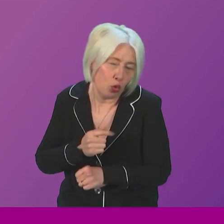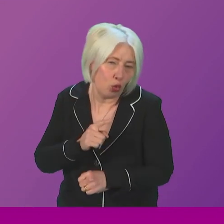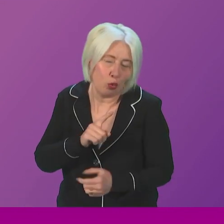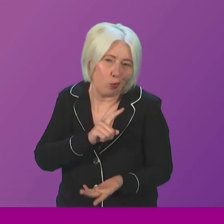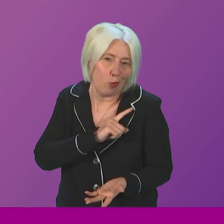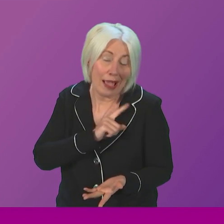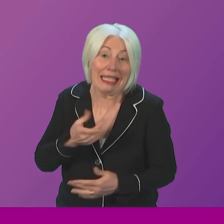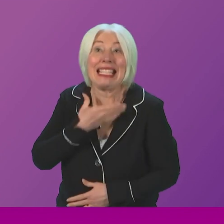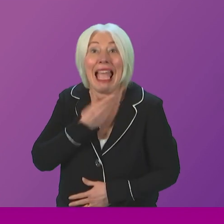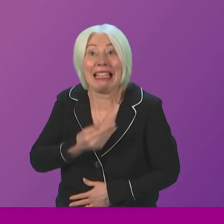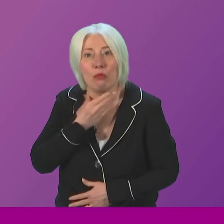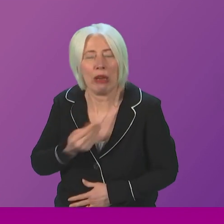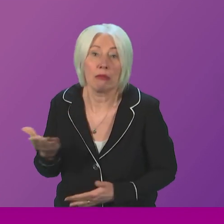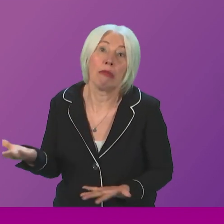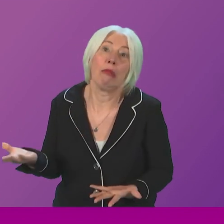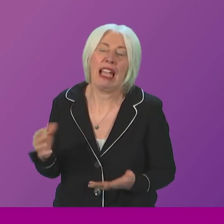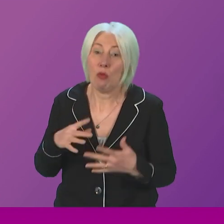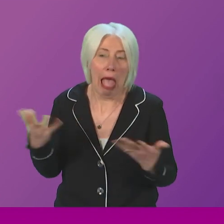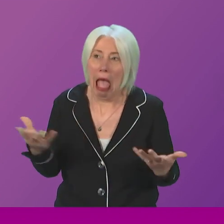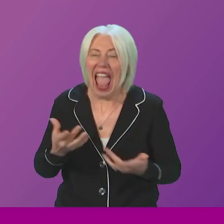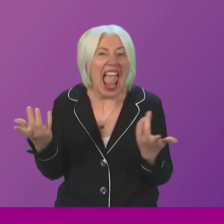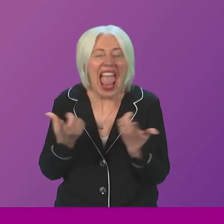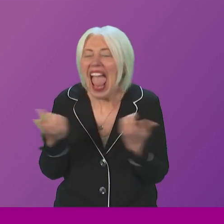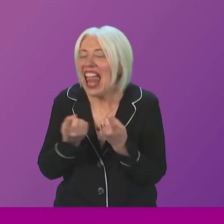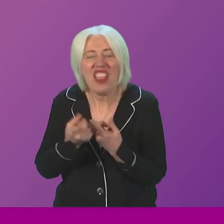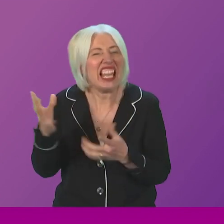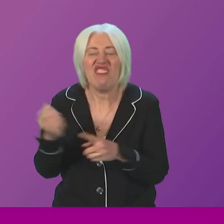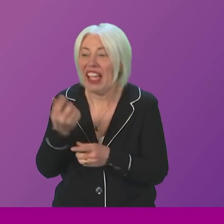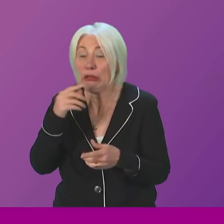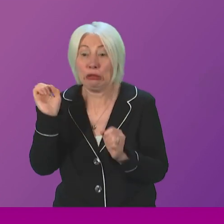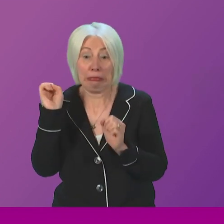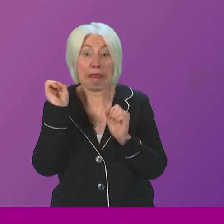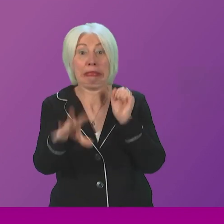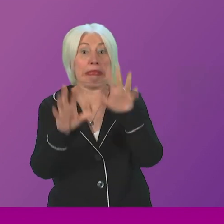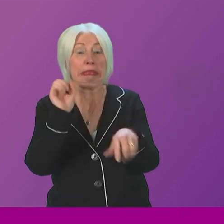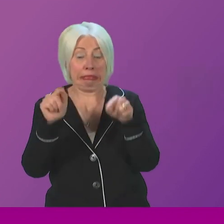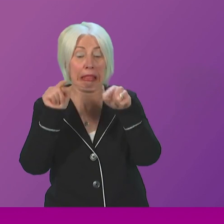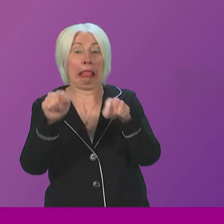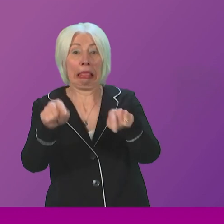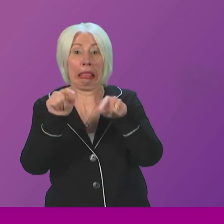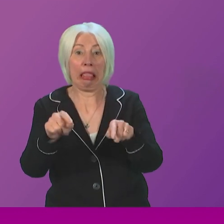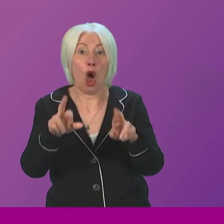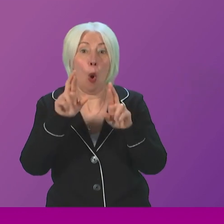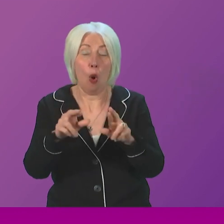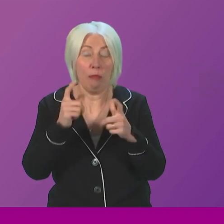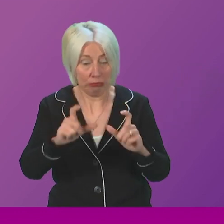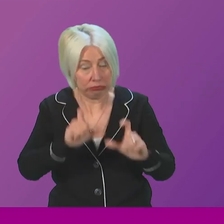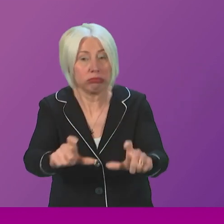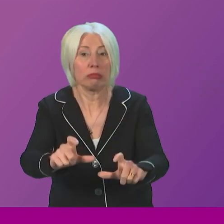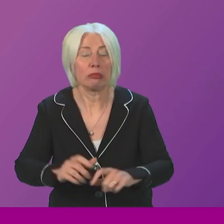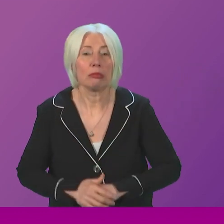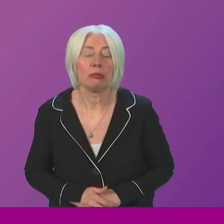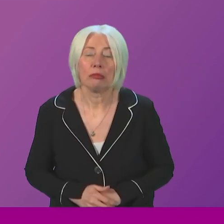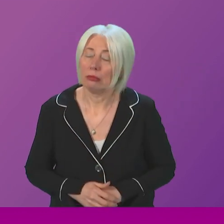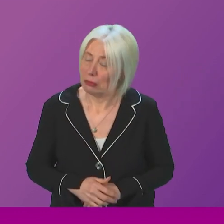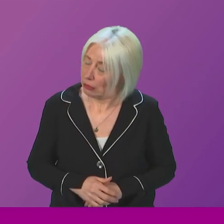undoubtedly desperate, is throw as much mud as possible and hoping that some of it sticks. Members! He will